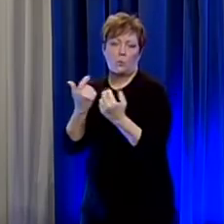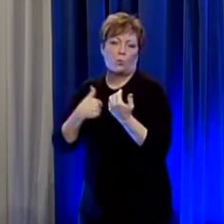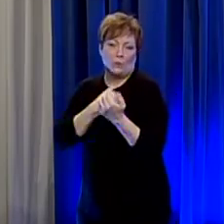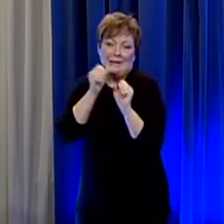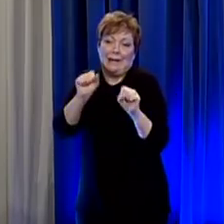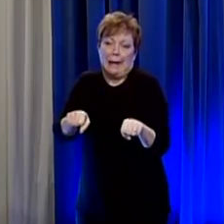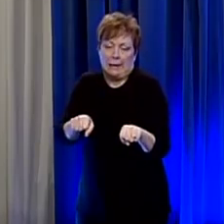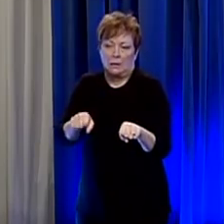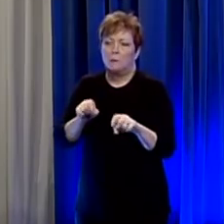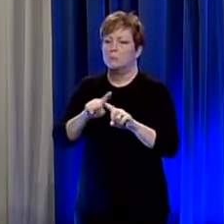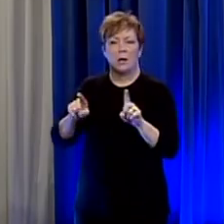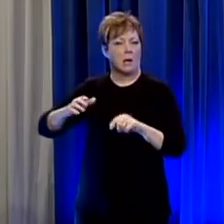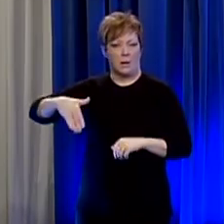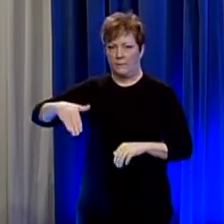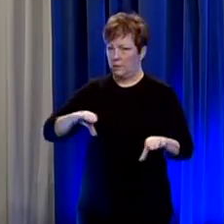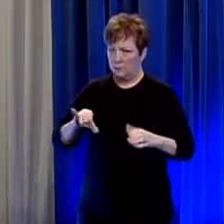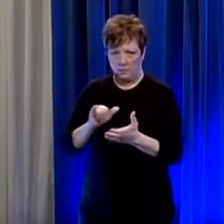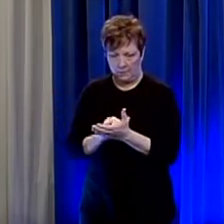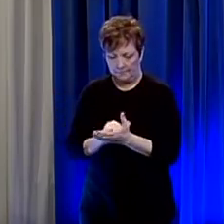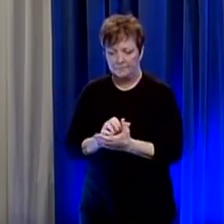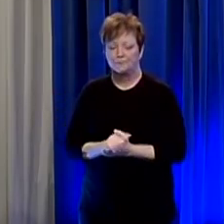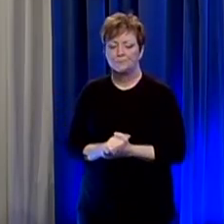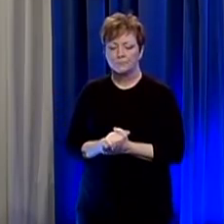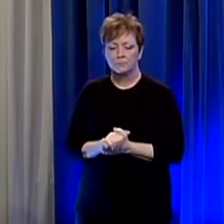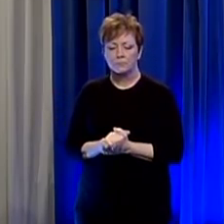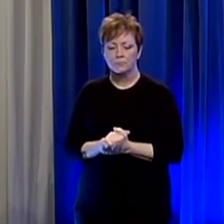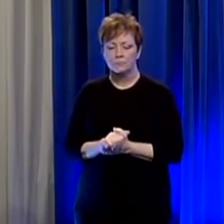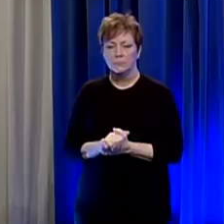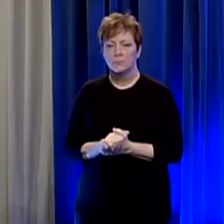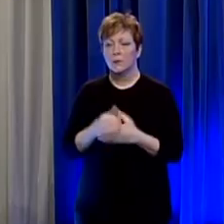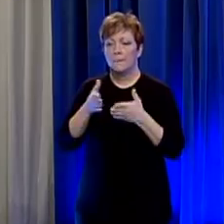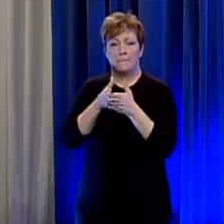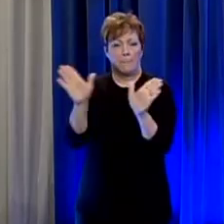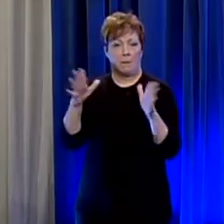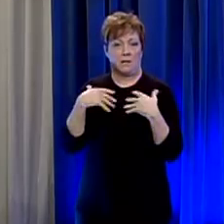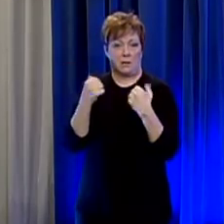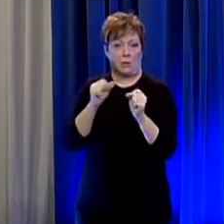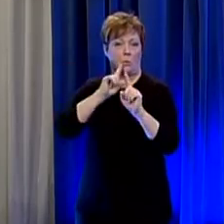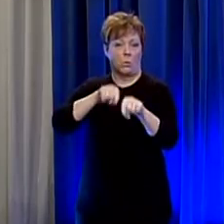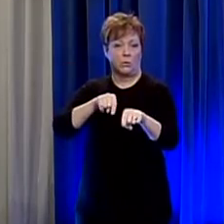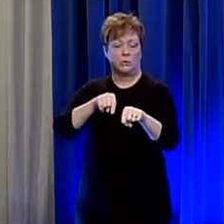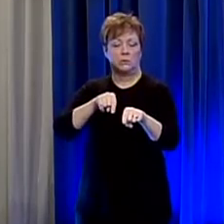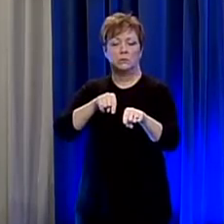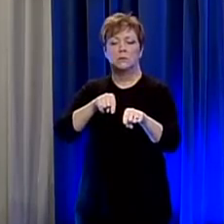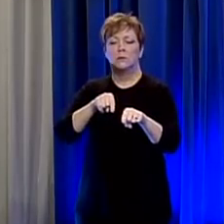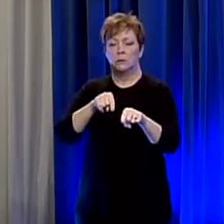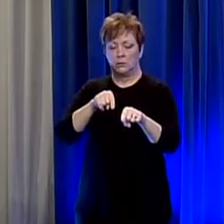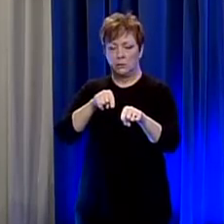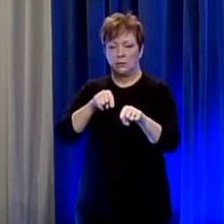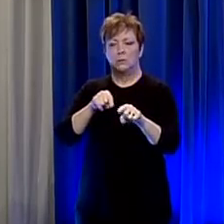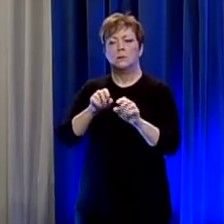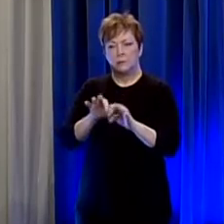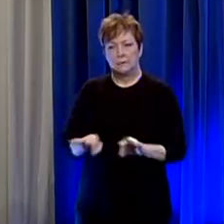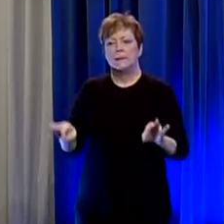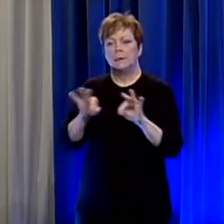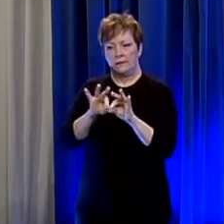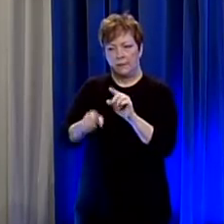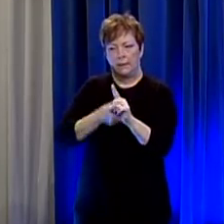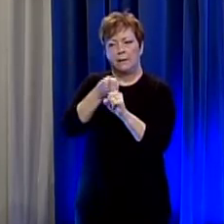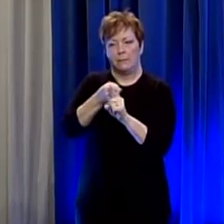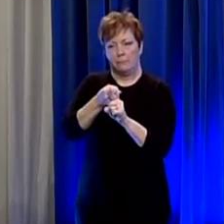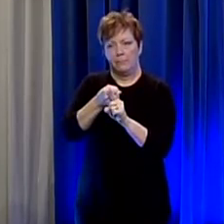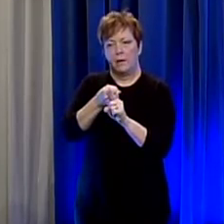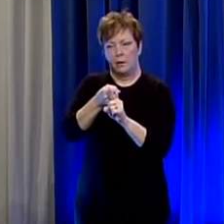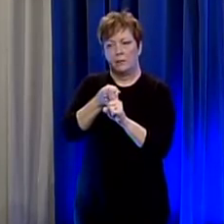have not made that recommendation at all but it would public health orders obviously have have a significant effect on people it